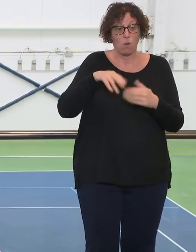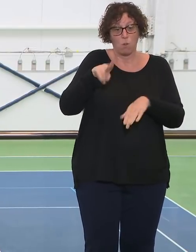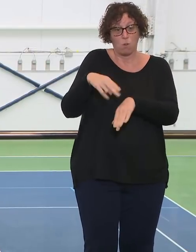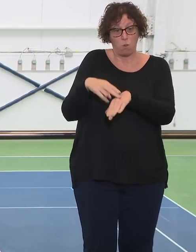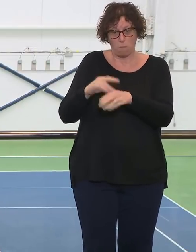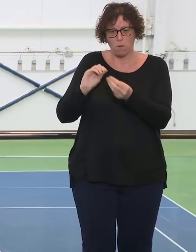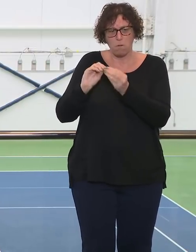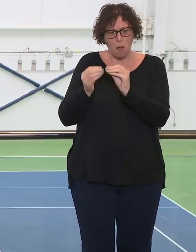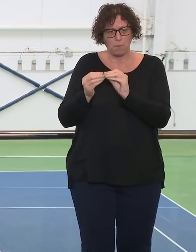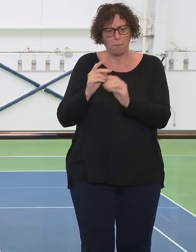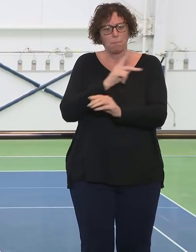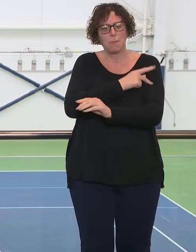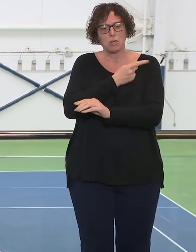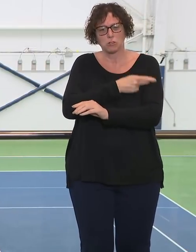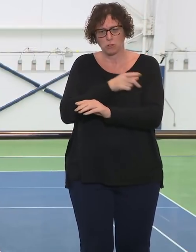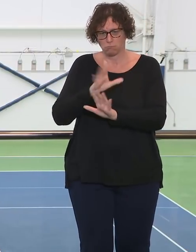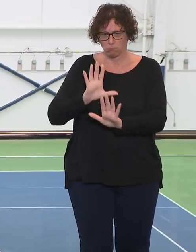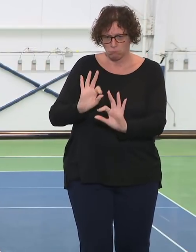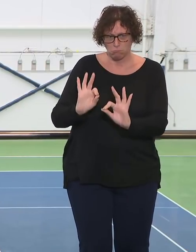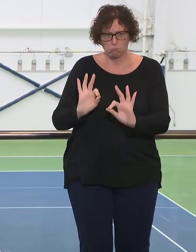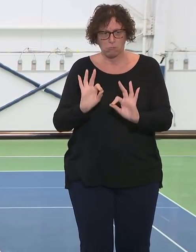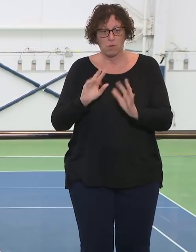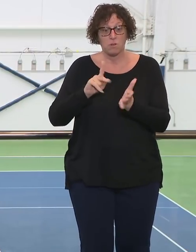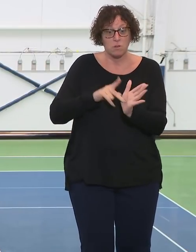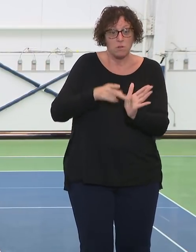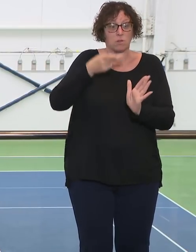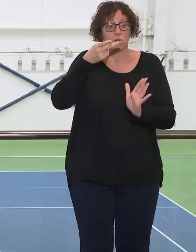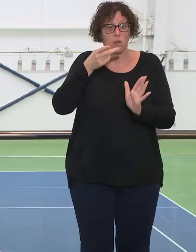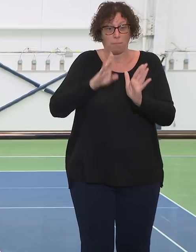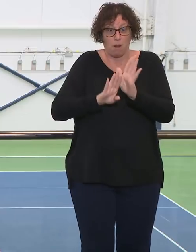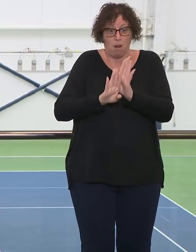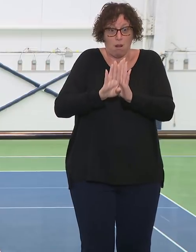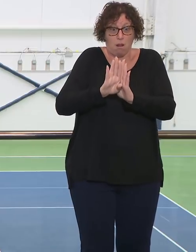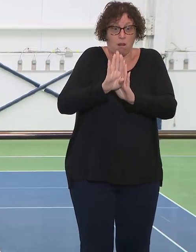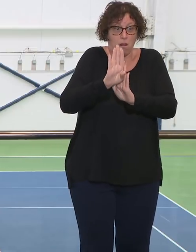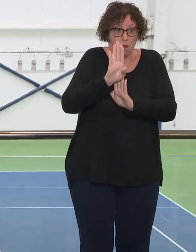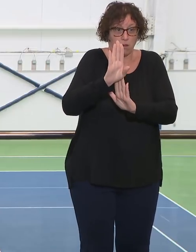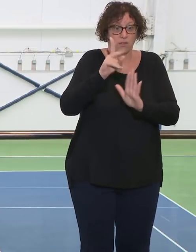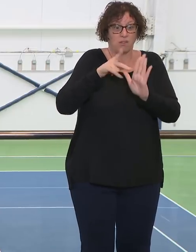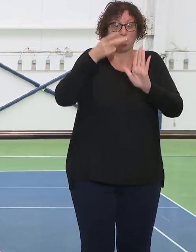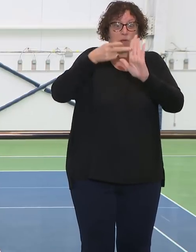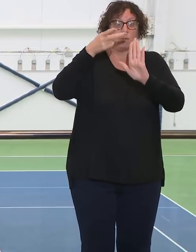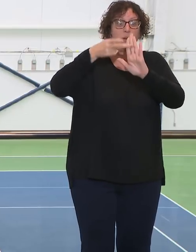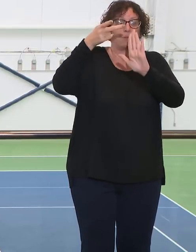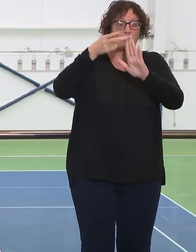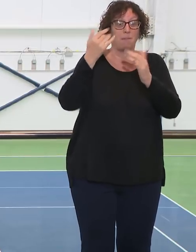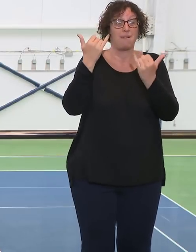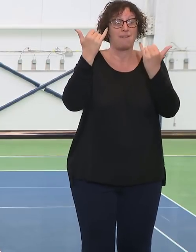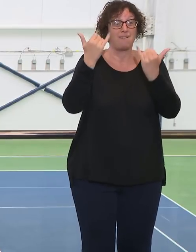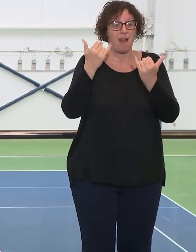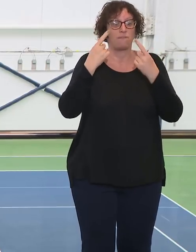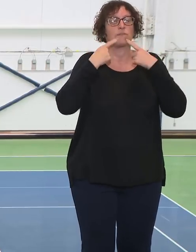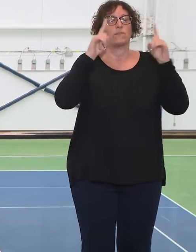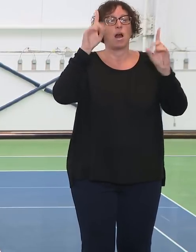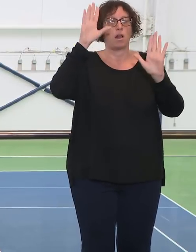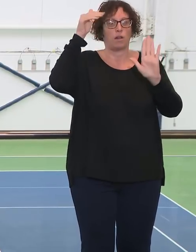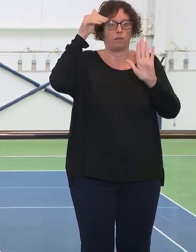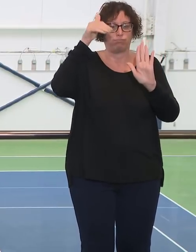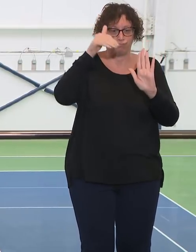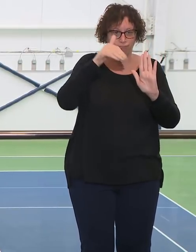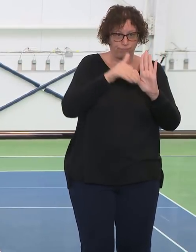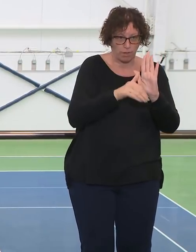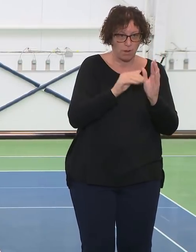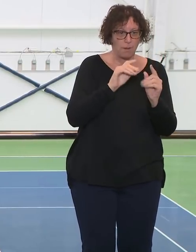to now the volume is actually down, but the people who are coming in are so much more ill and so much more